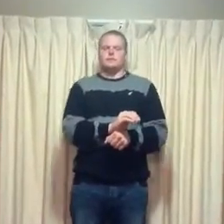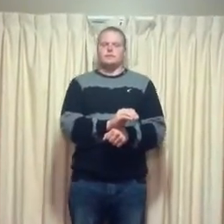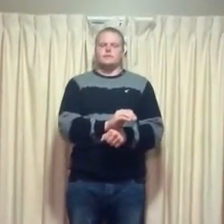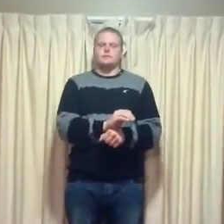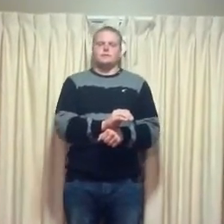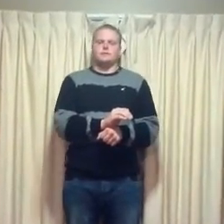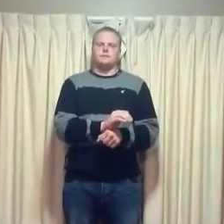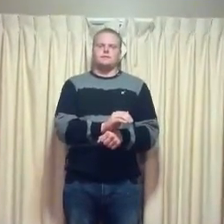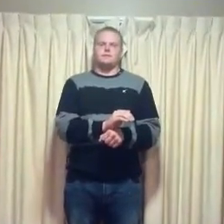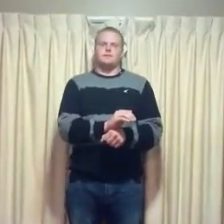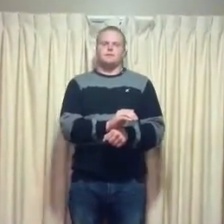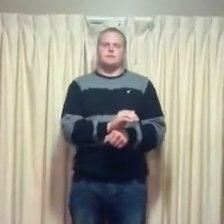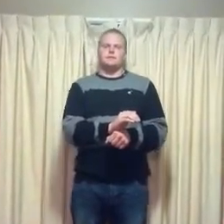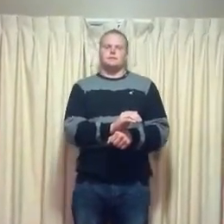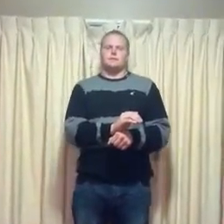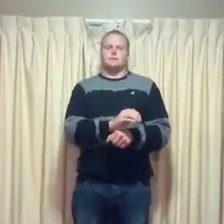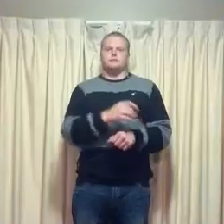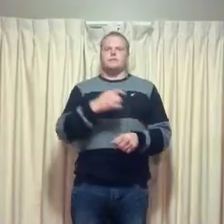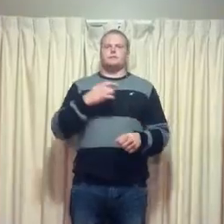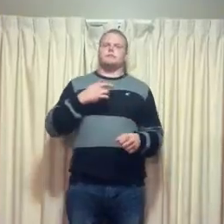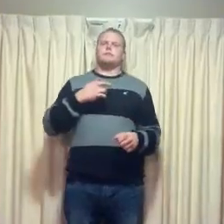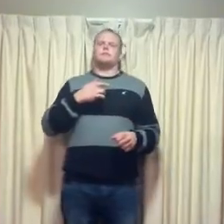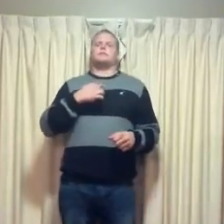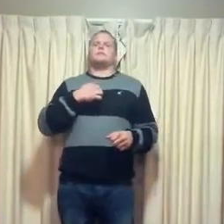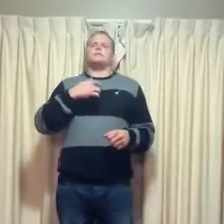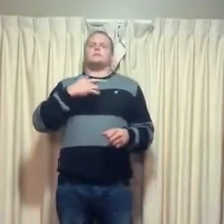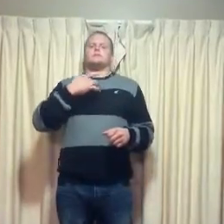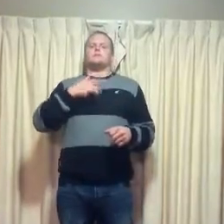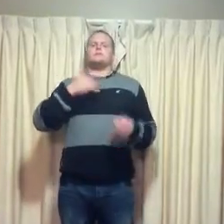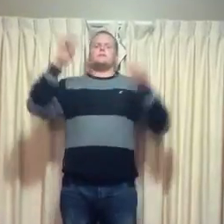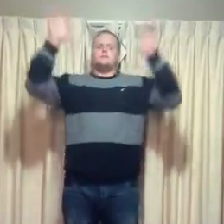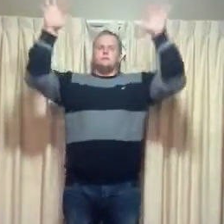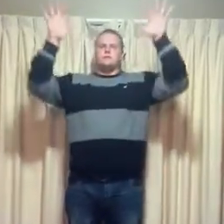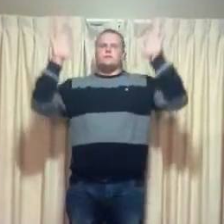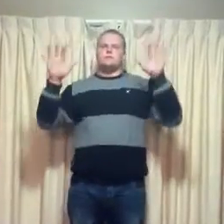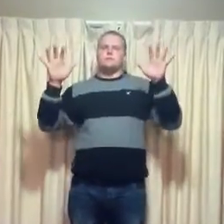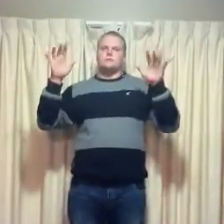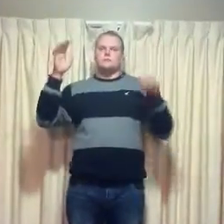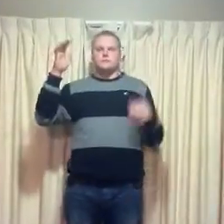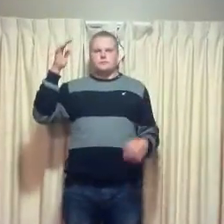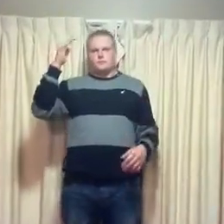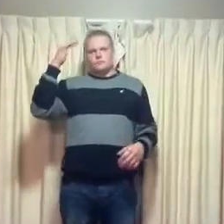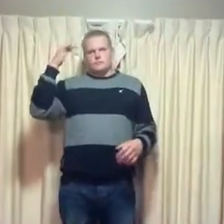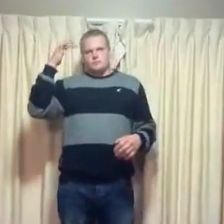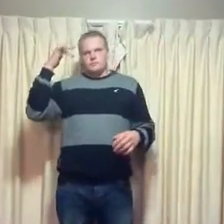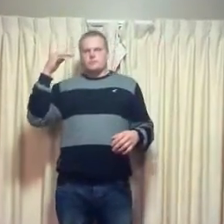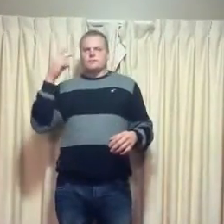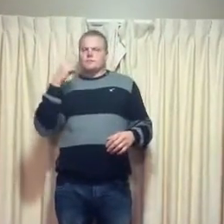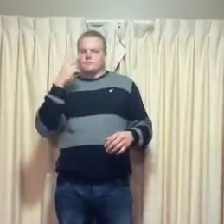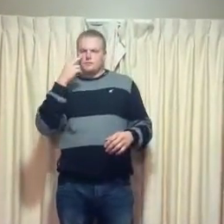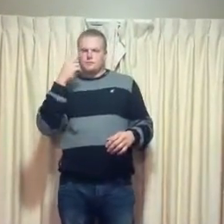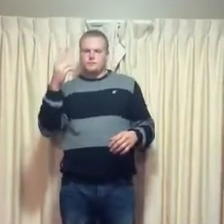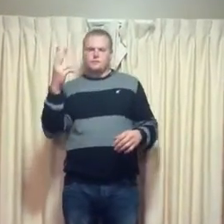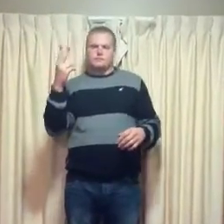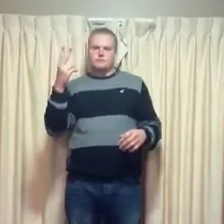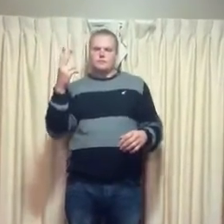I feel wonderful because I see the